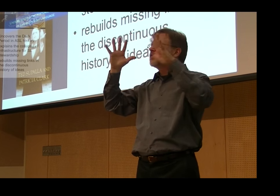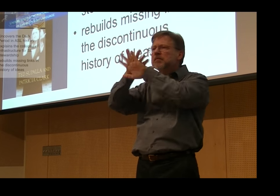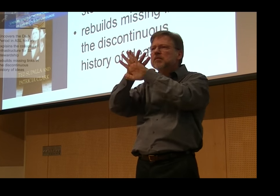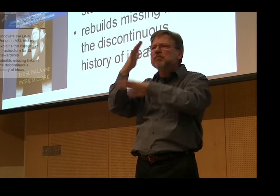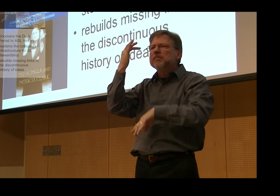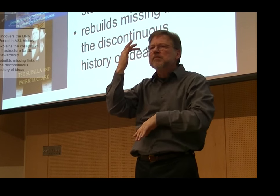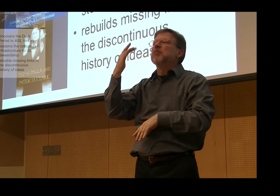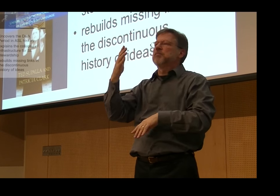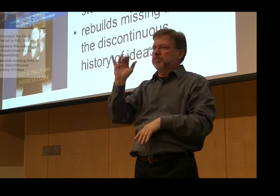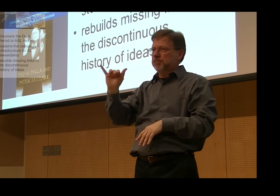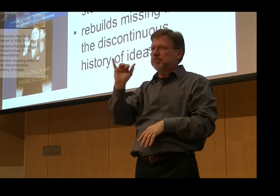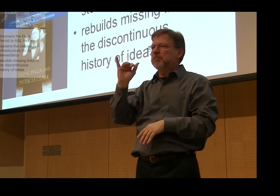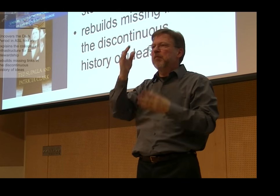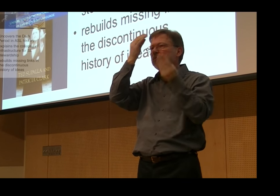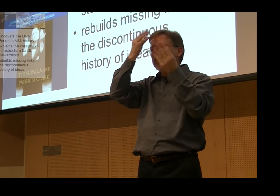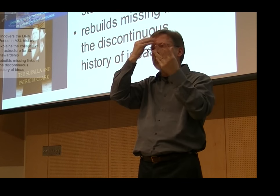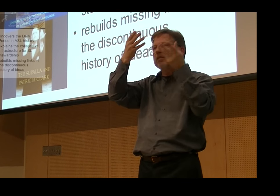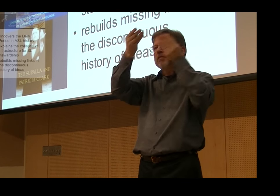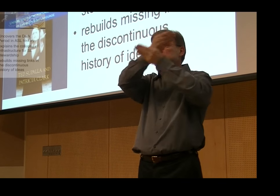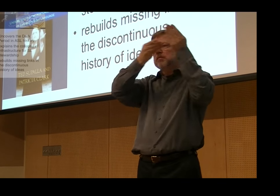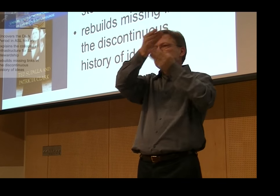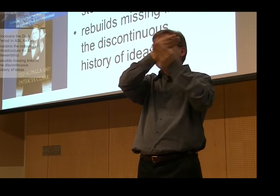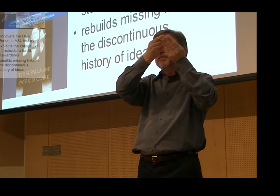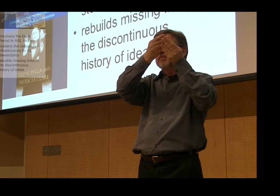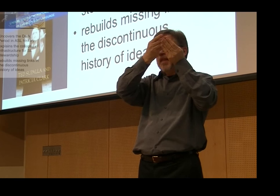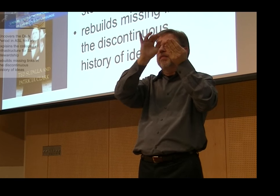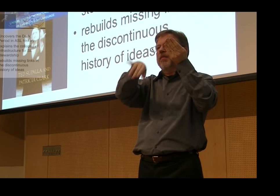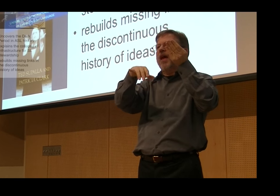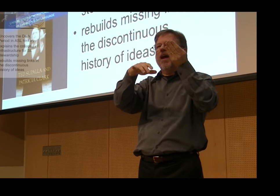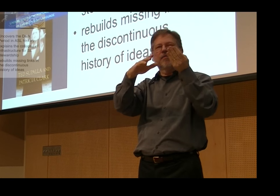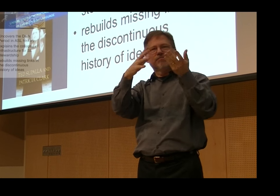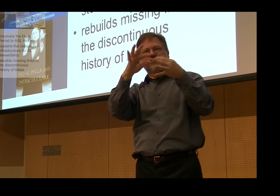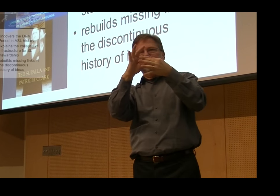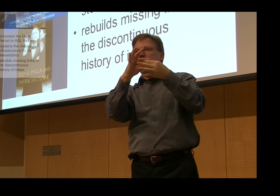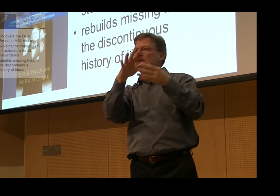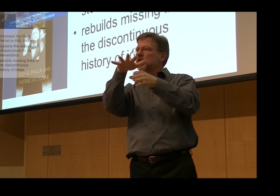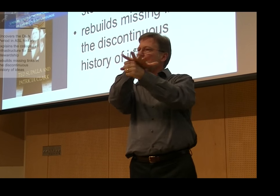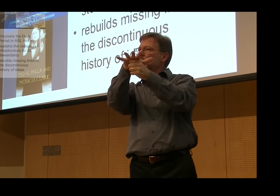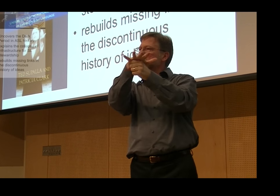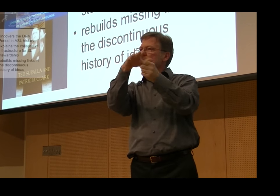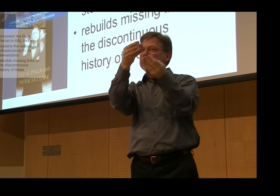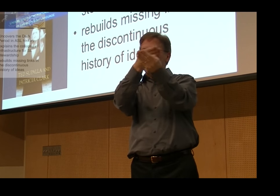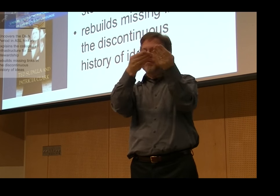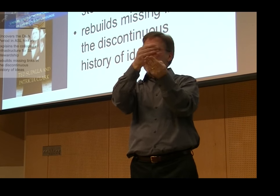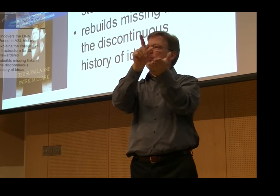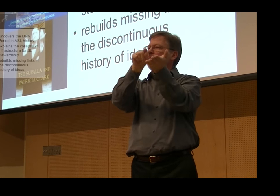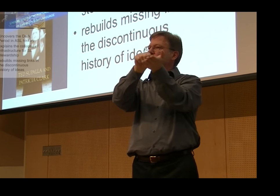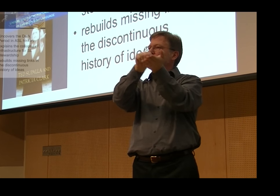the book helps to uncover the dark period in ASL history. The dark period occurred as a result of